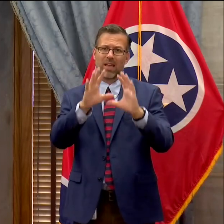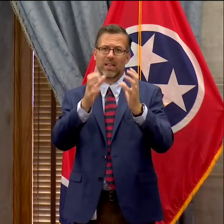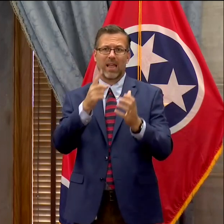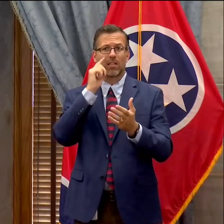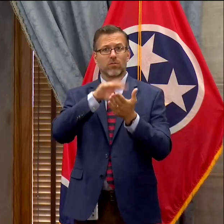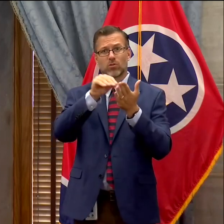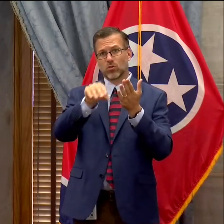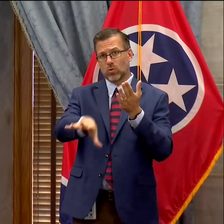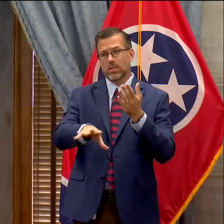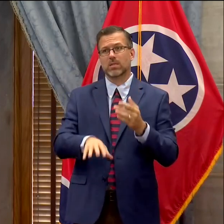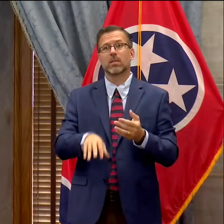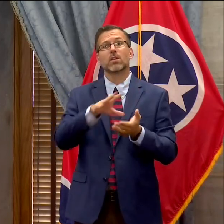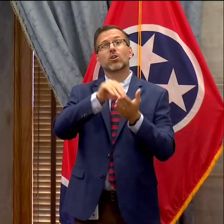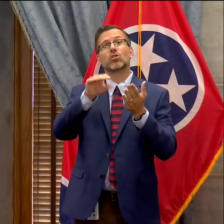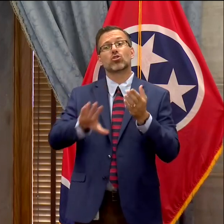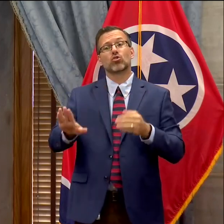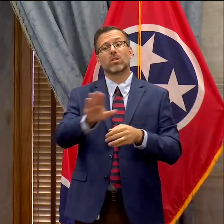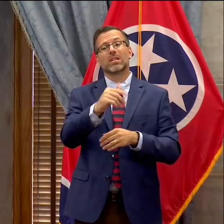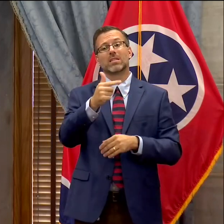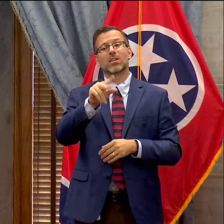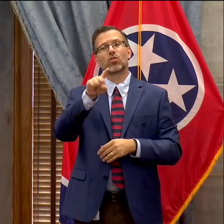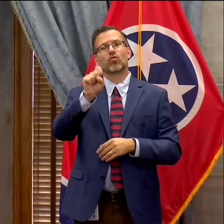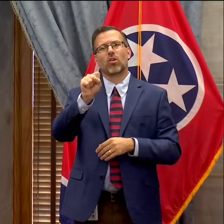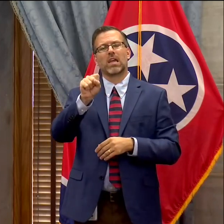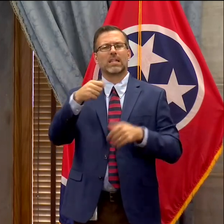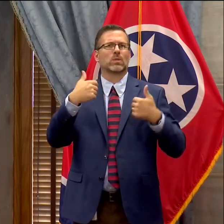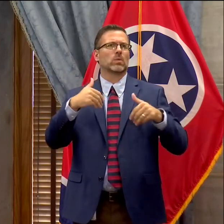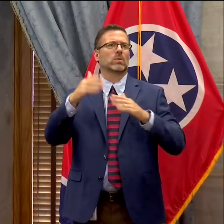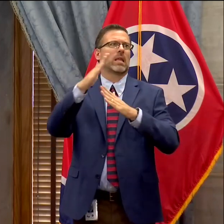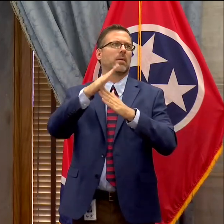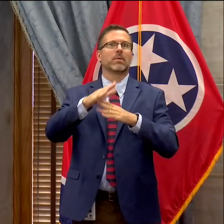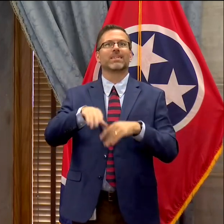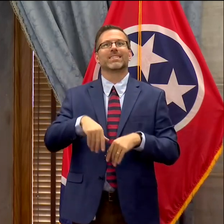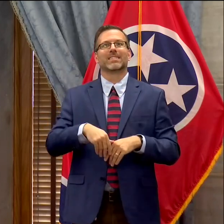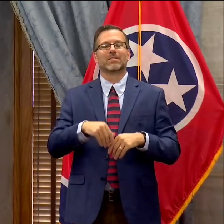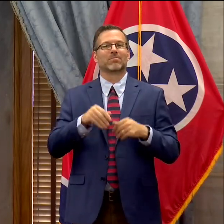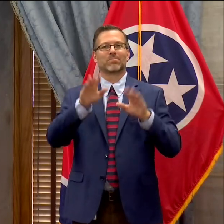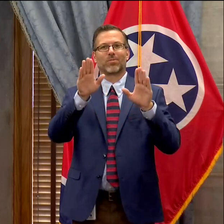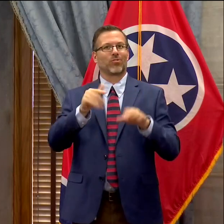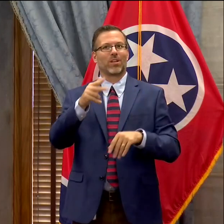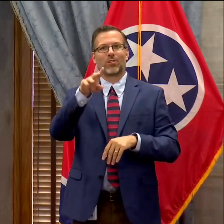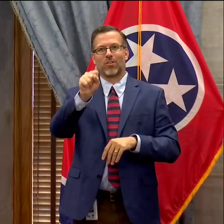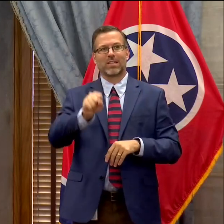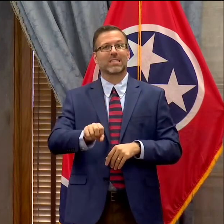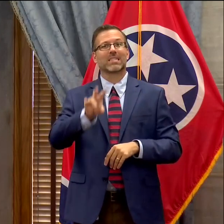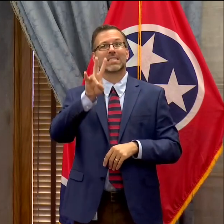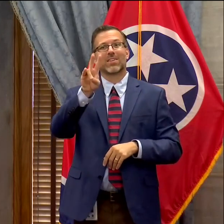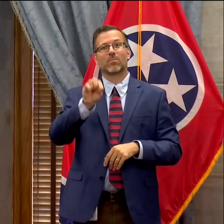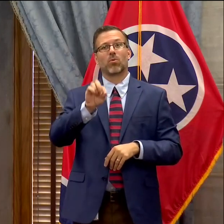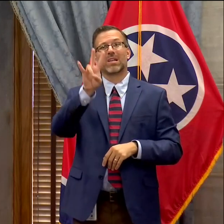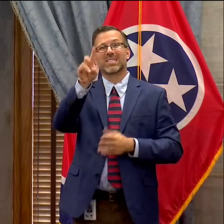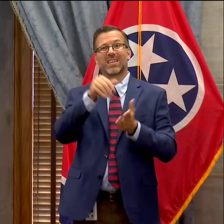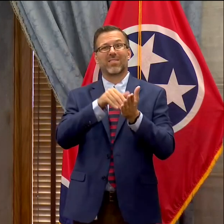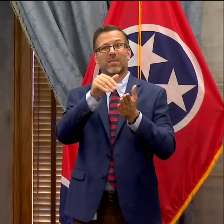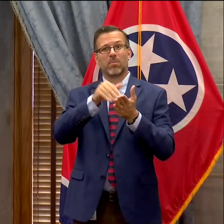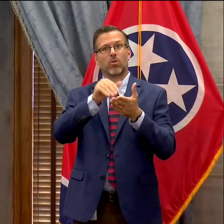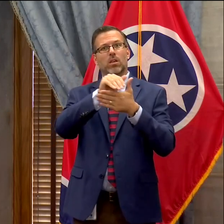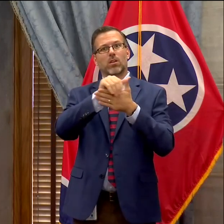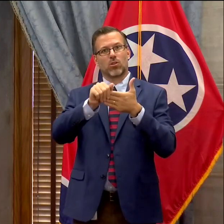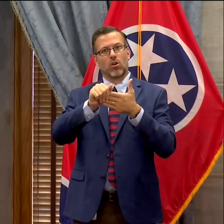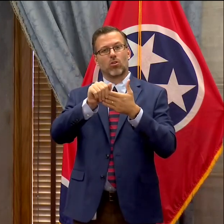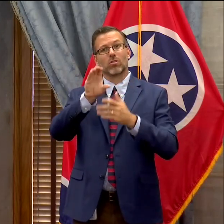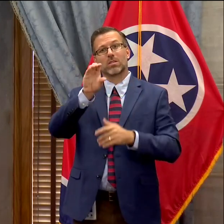semester were a record high. A total of $7.7 million of fee refunds and CARES Act funds were efficiently